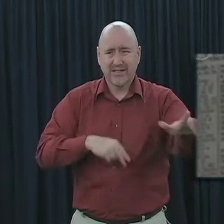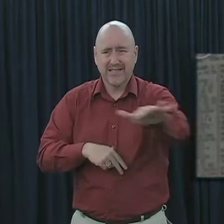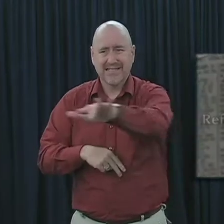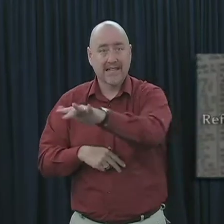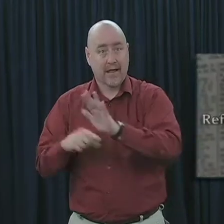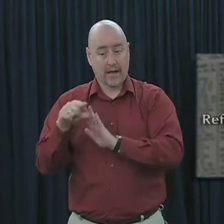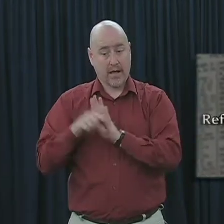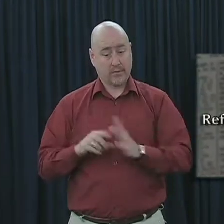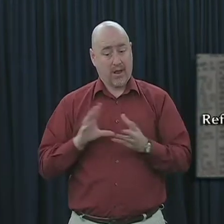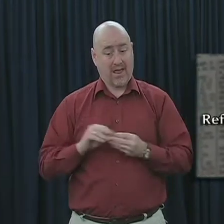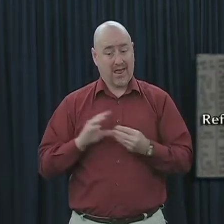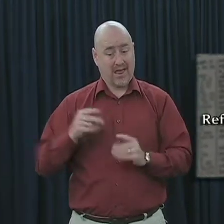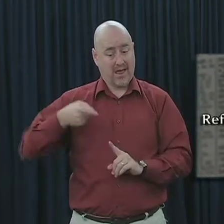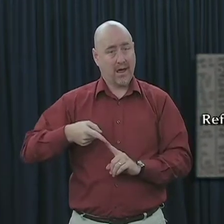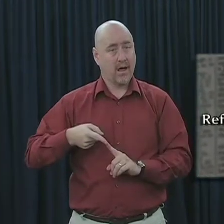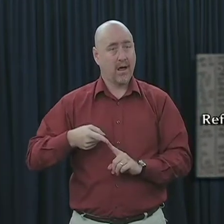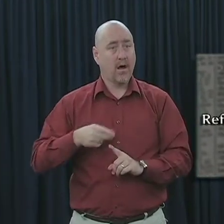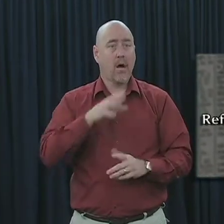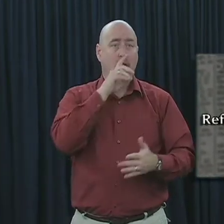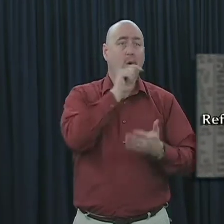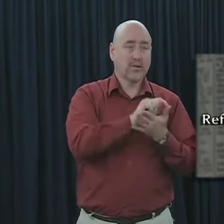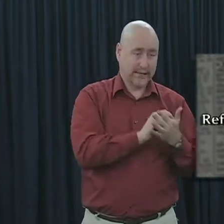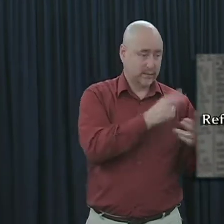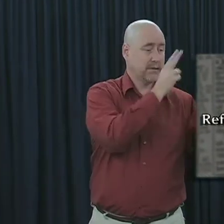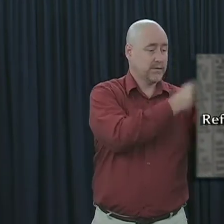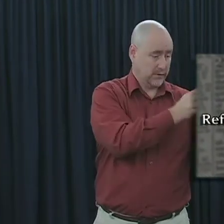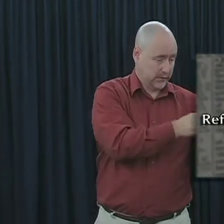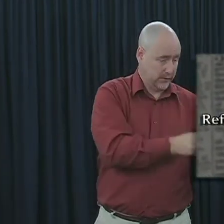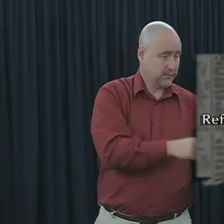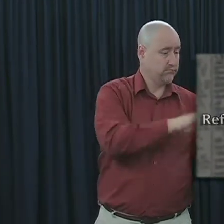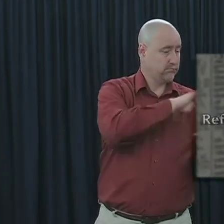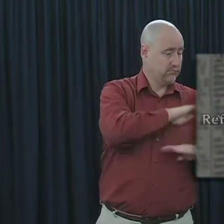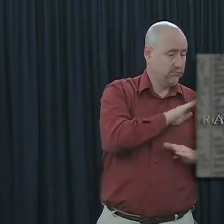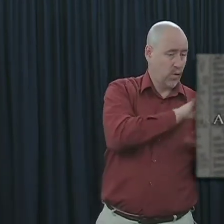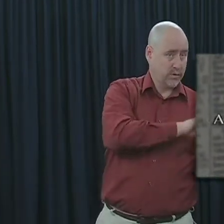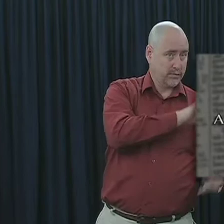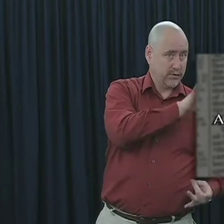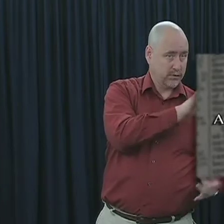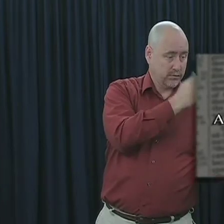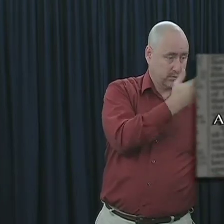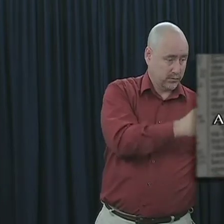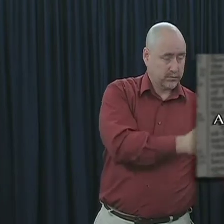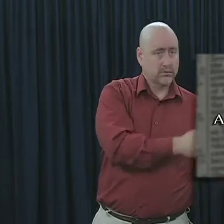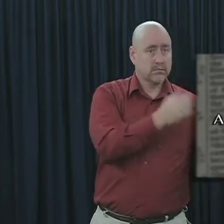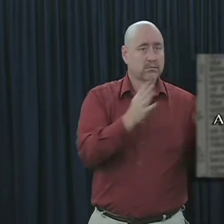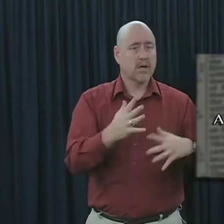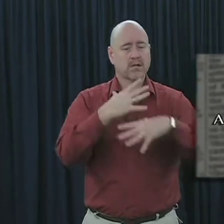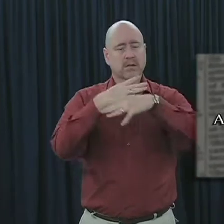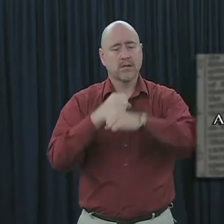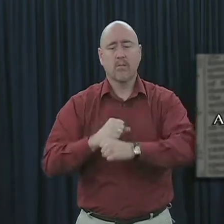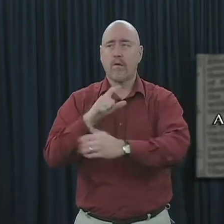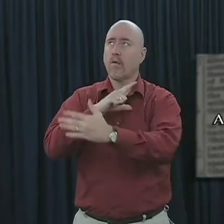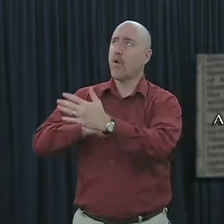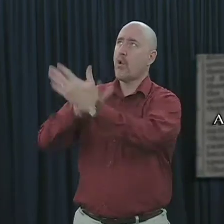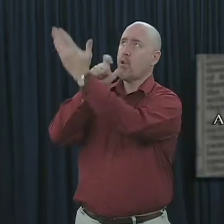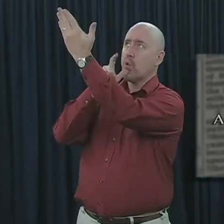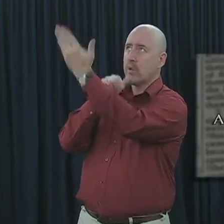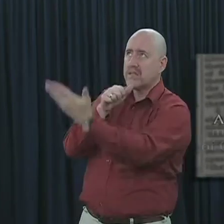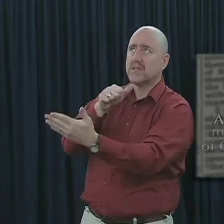of a reference to Old Testament fulfillment about the Holy Spirit, a summary of the Lord's credentials, a message